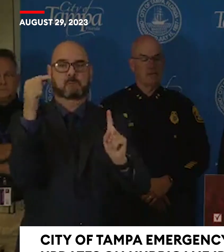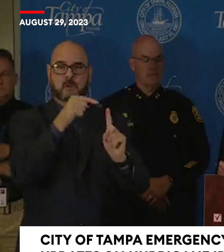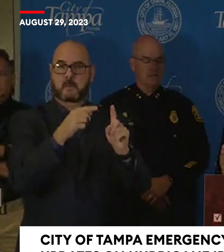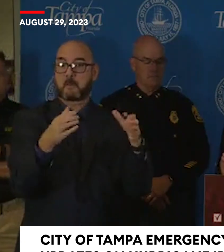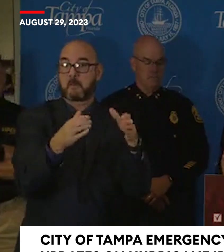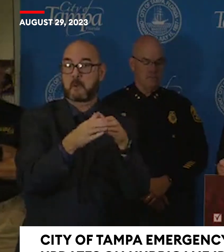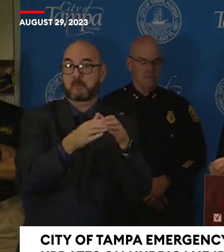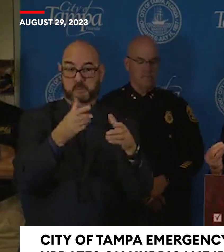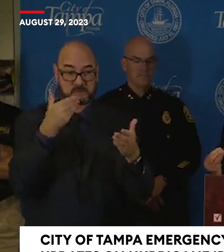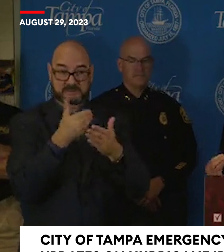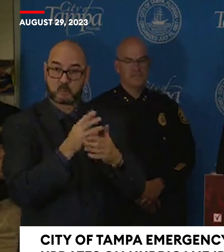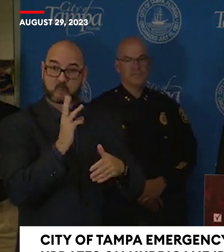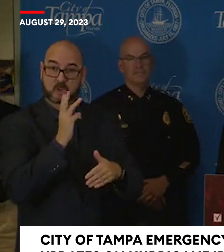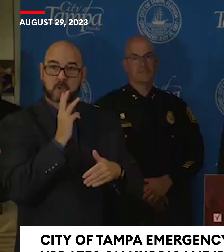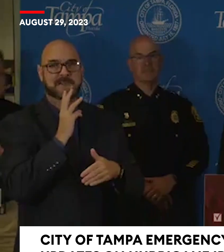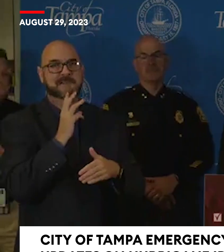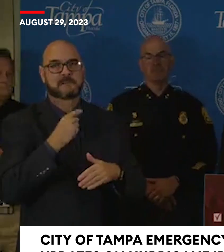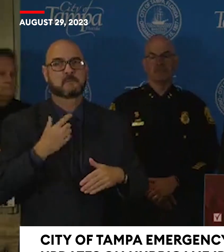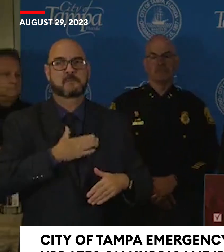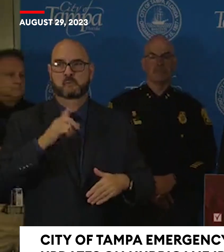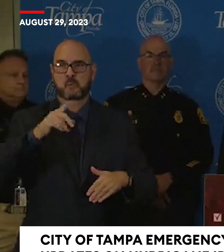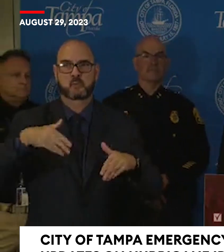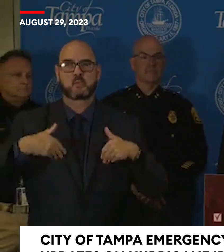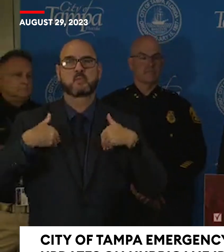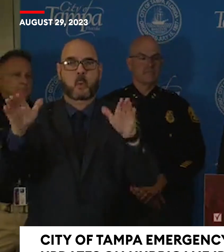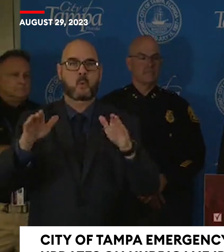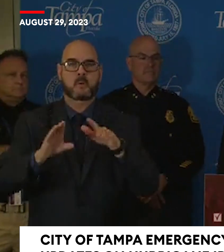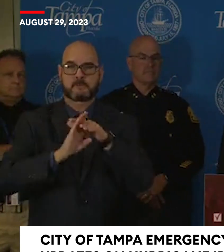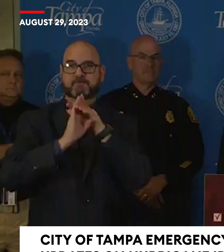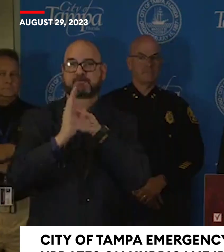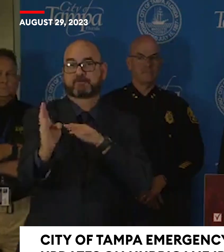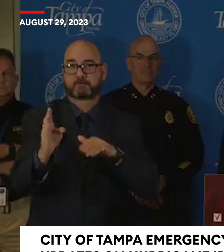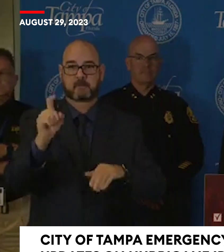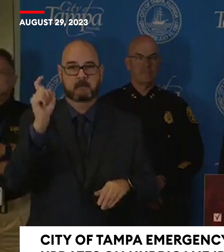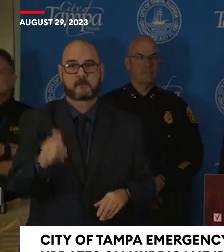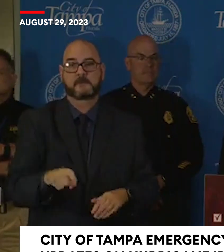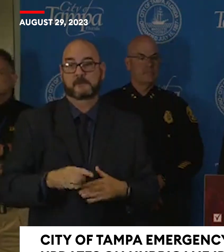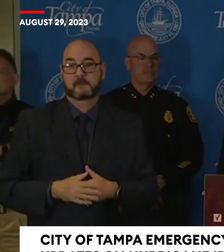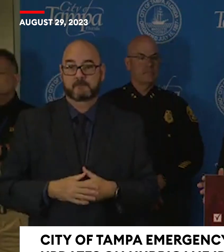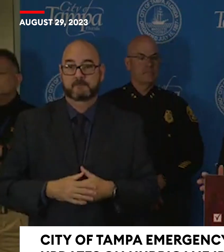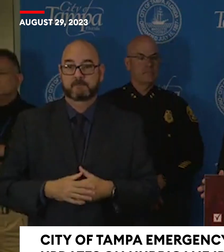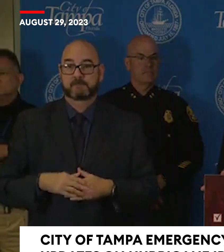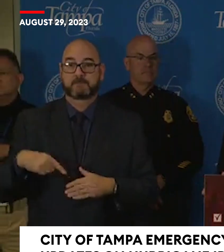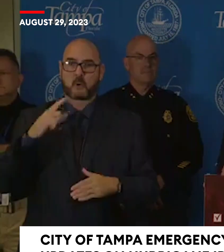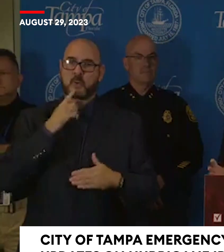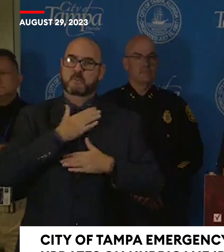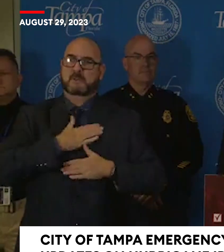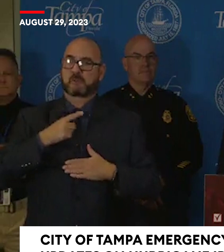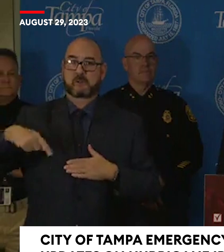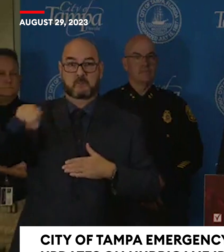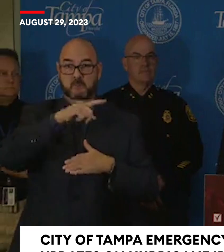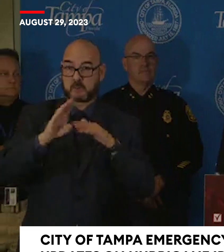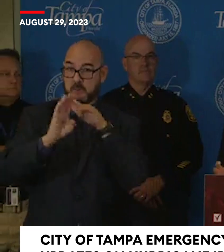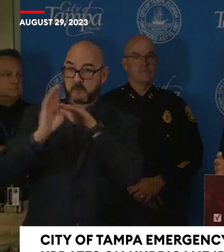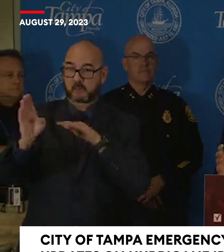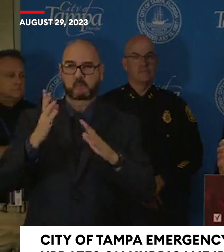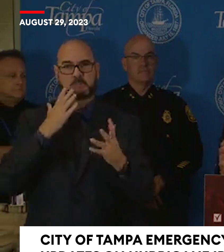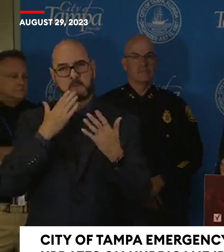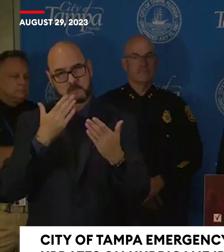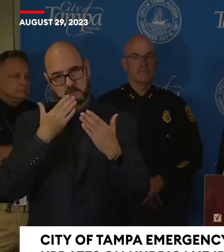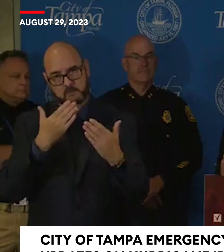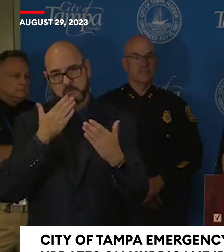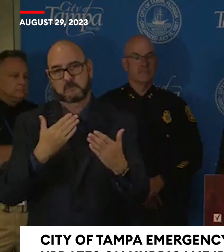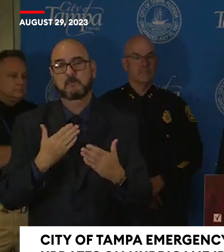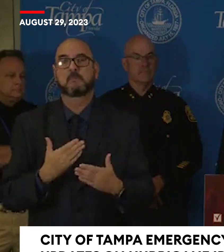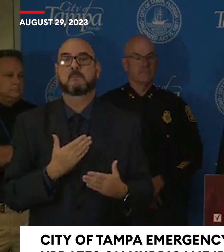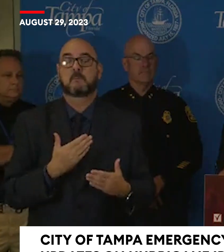water, encouraging them to get out of those areas. As everyone knows, we work hand in hand with